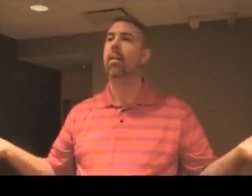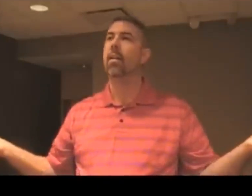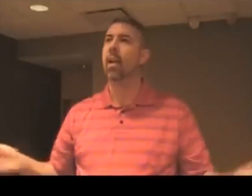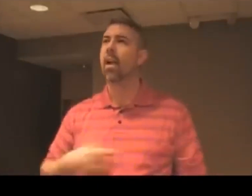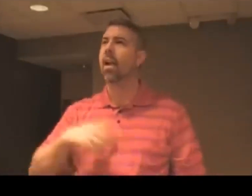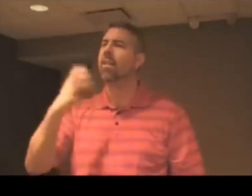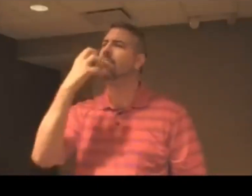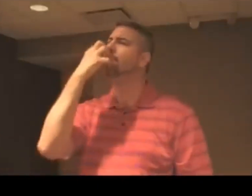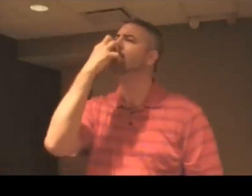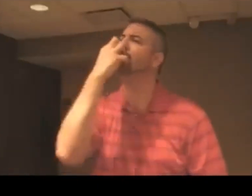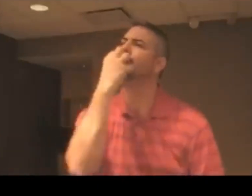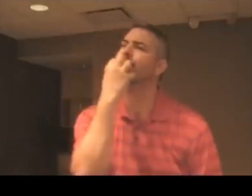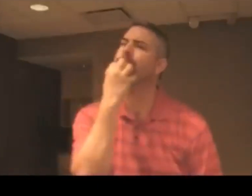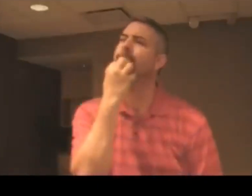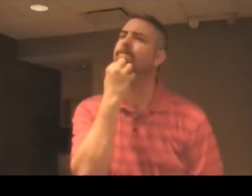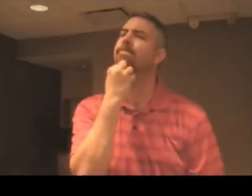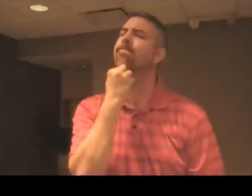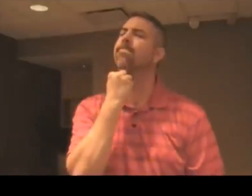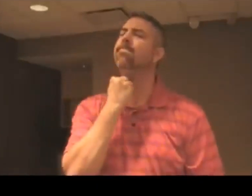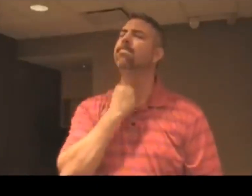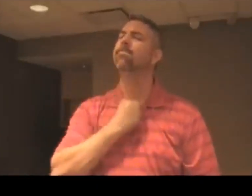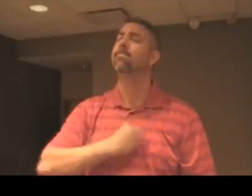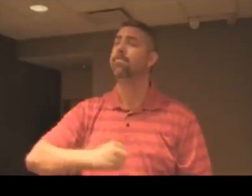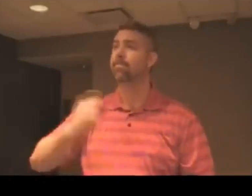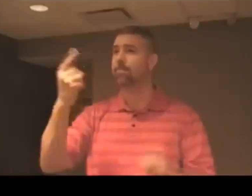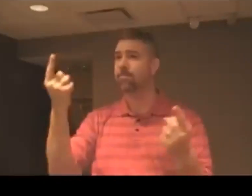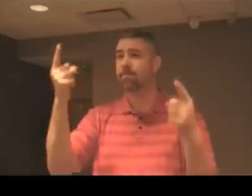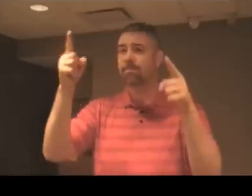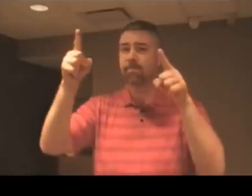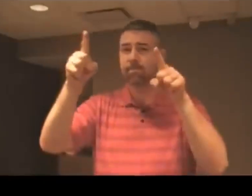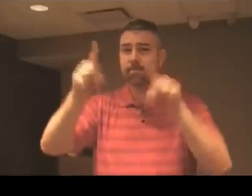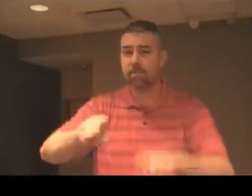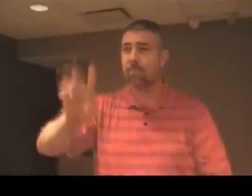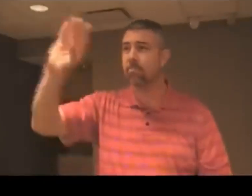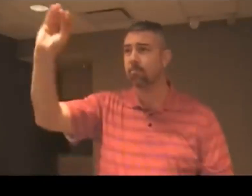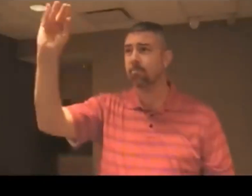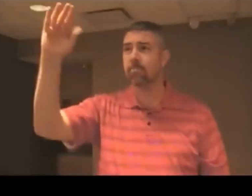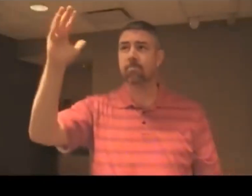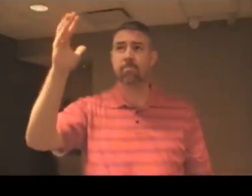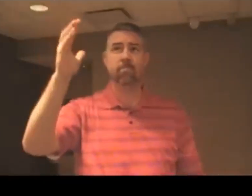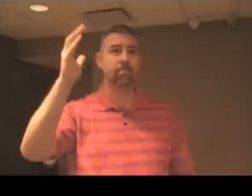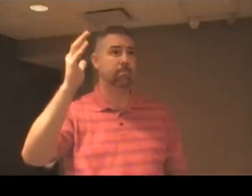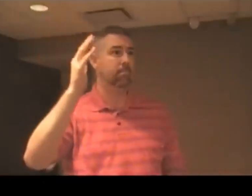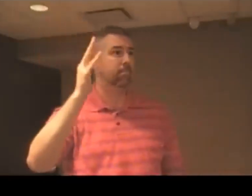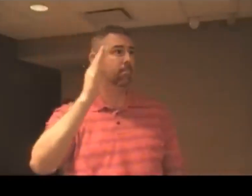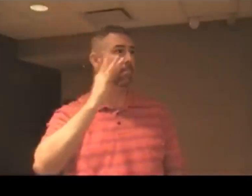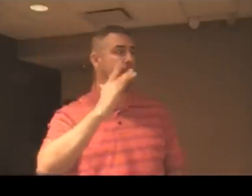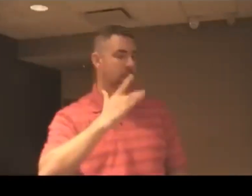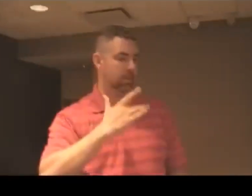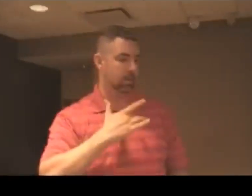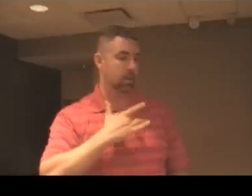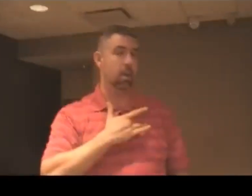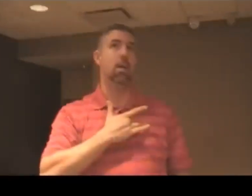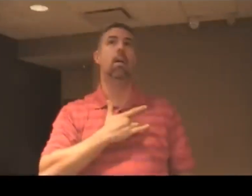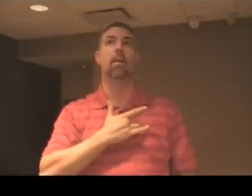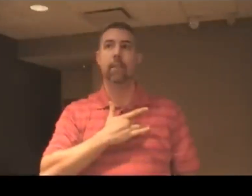How precious did that grace appear,